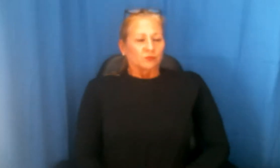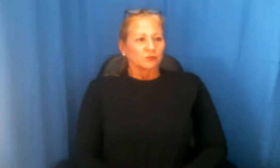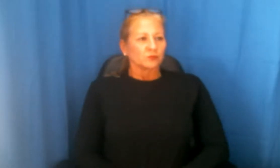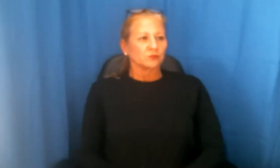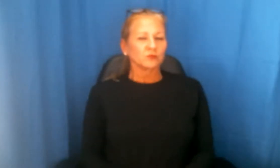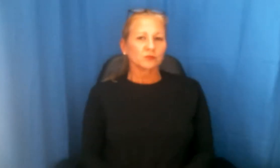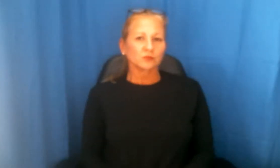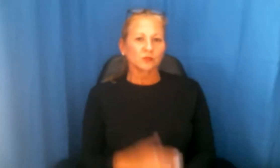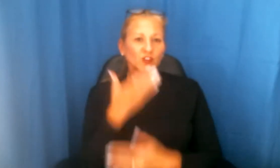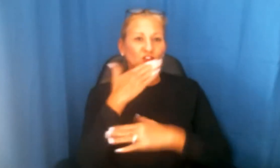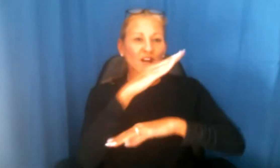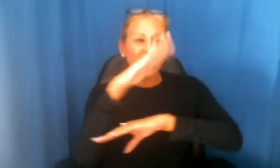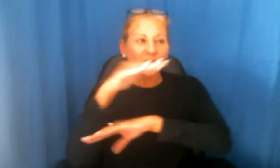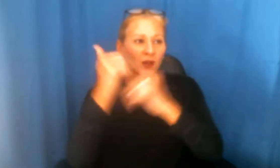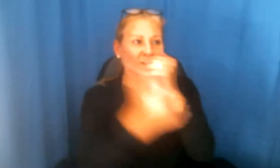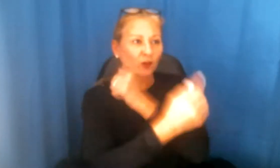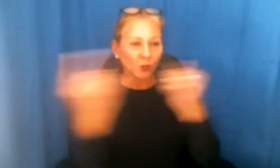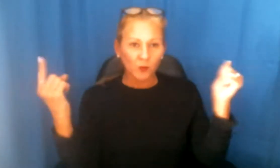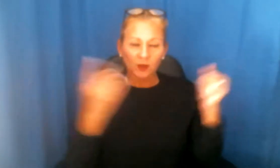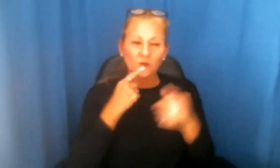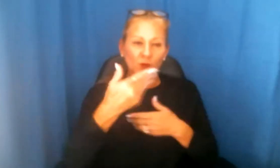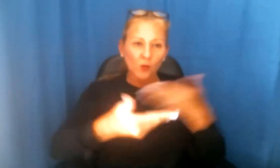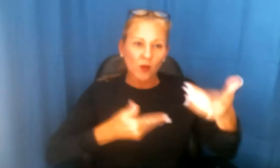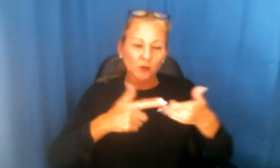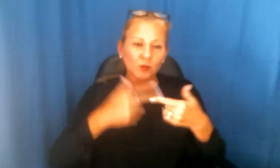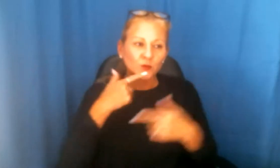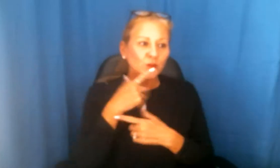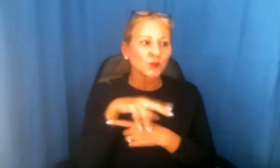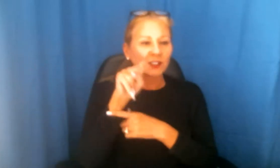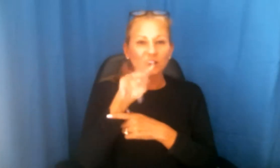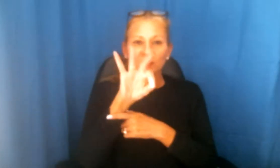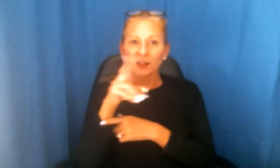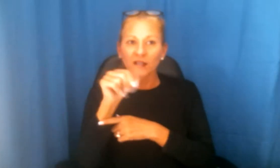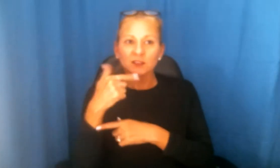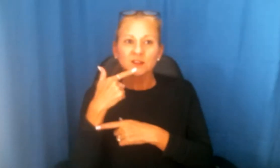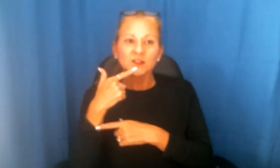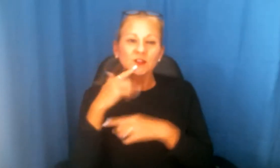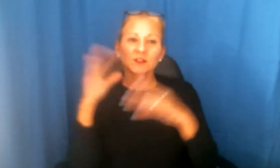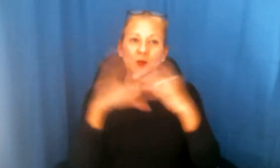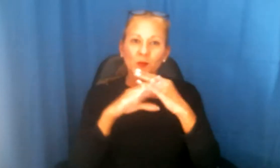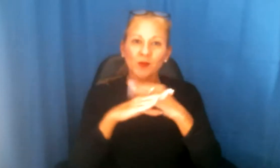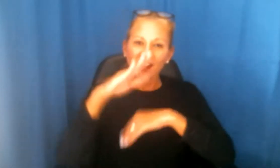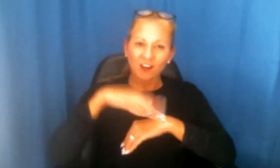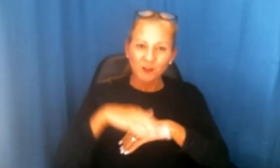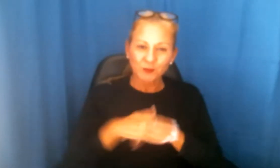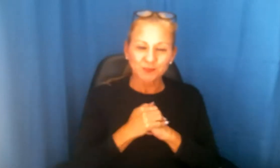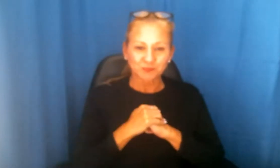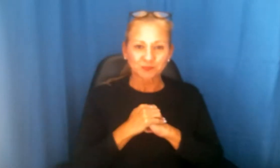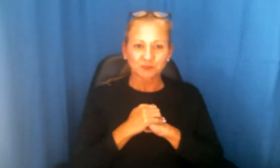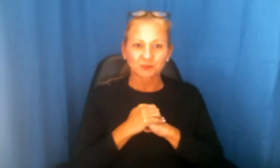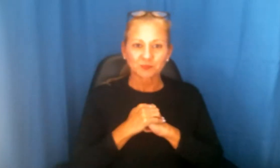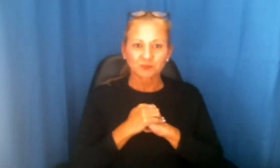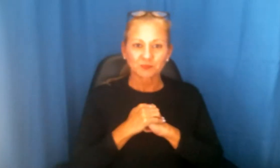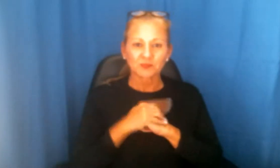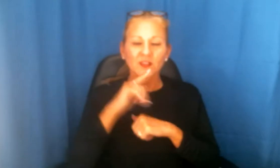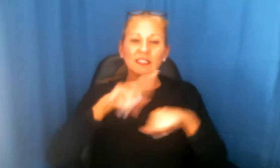Good afternoon everyone and welcome to the National Fair Housing Alliances webinar this afternoon. This is